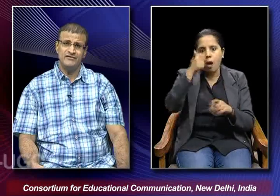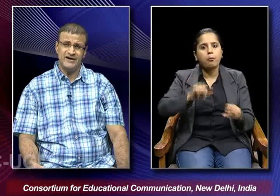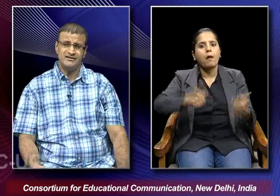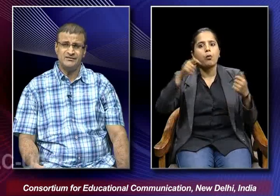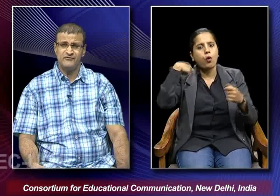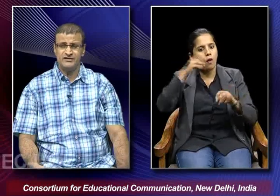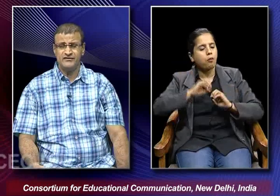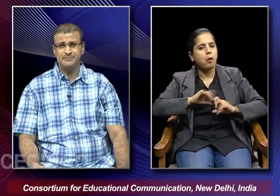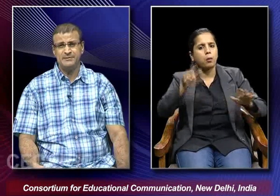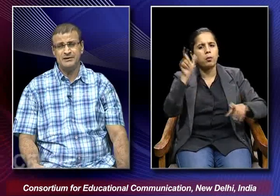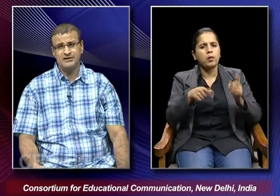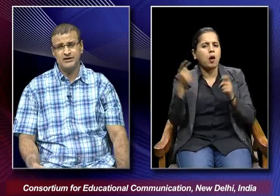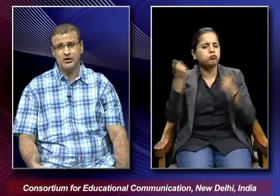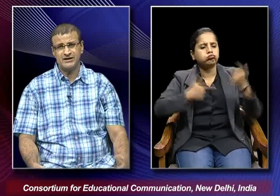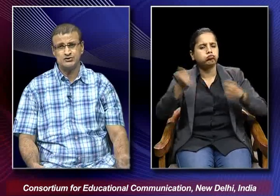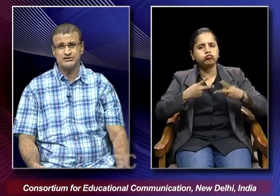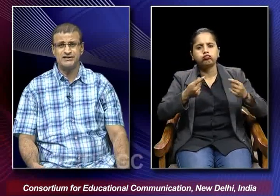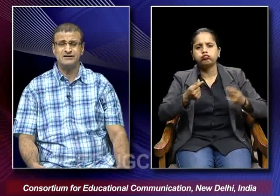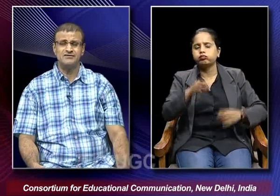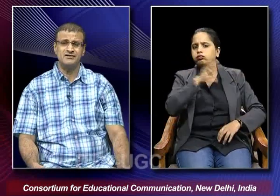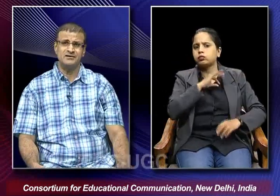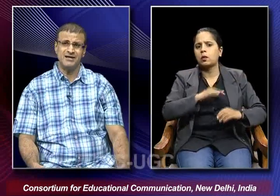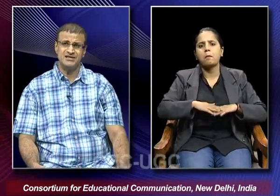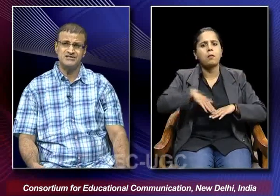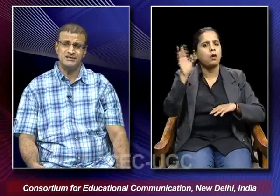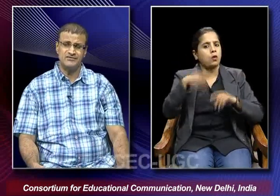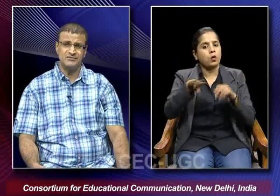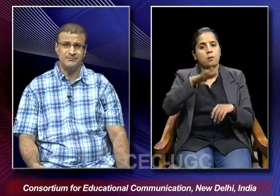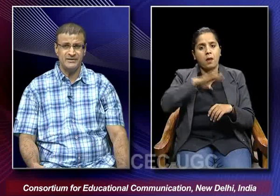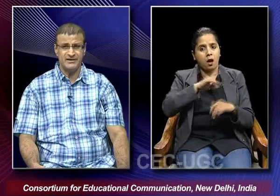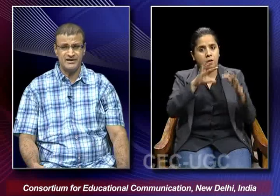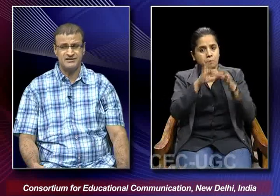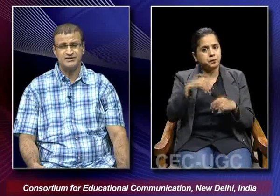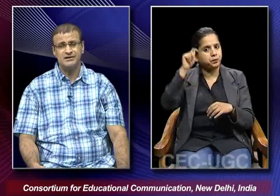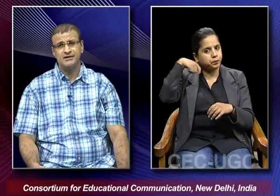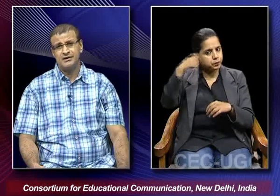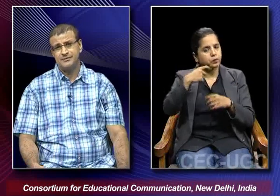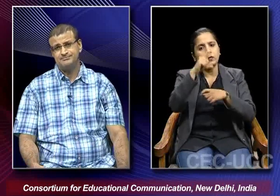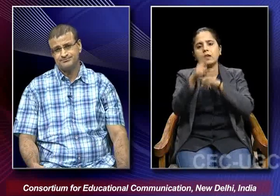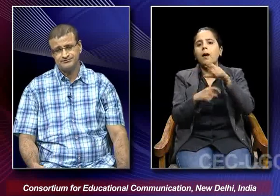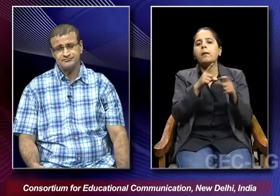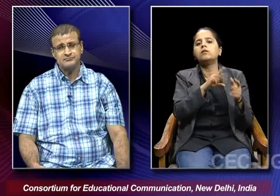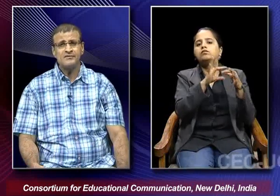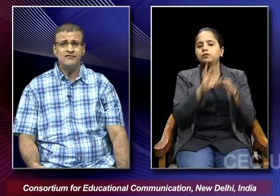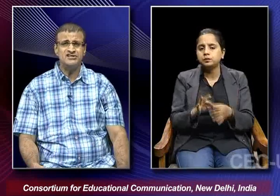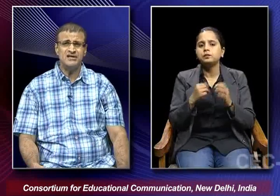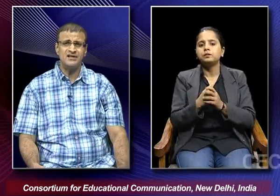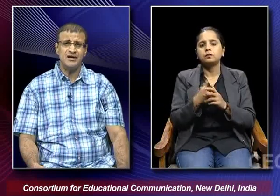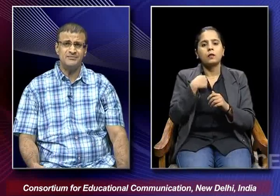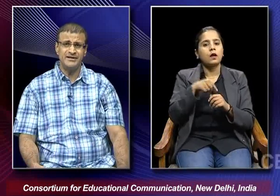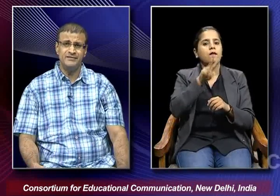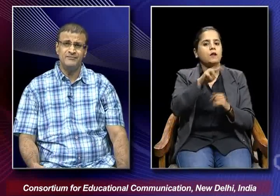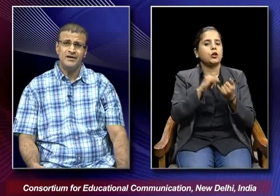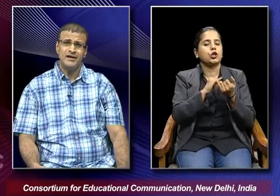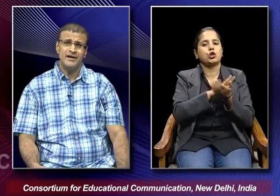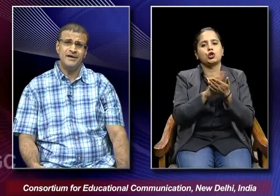we find that the way people they got associated with the Maharashtra Film Company as V. Shantaram